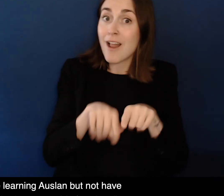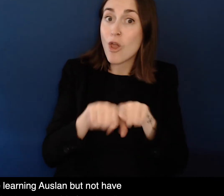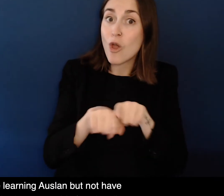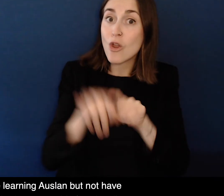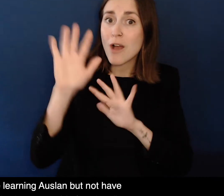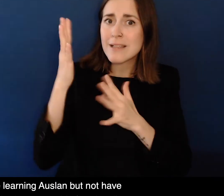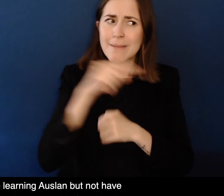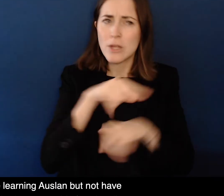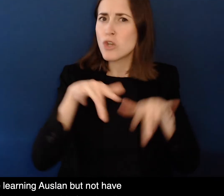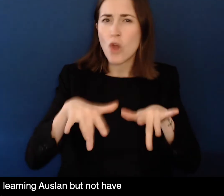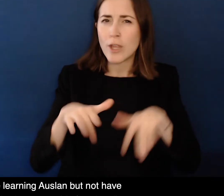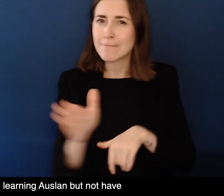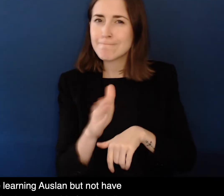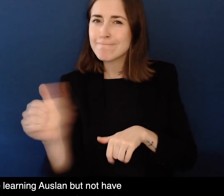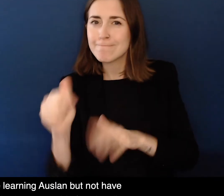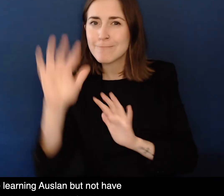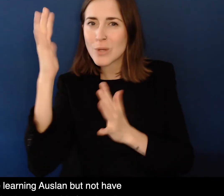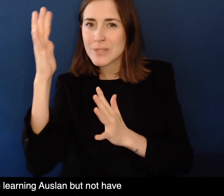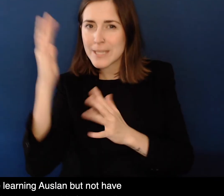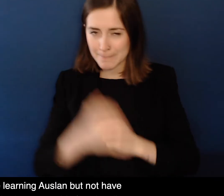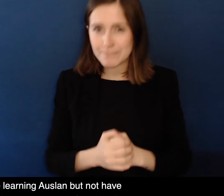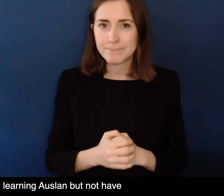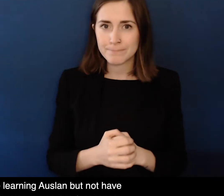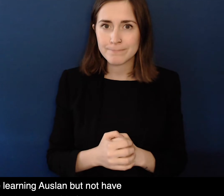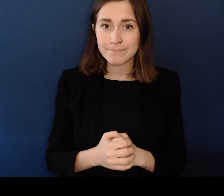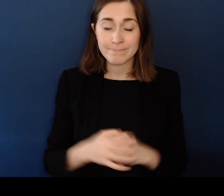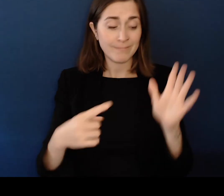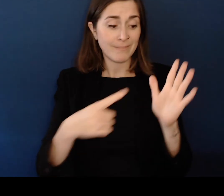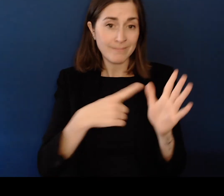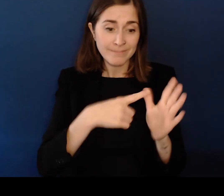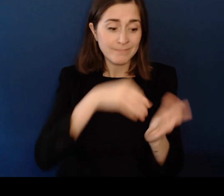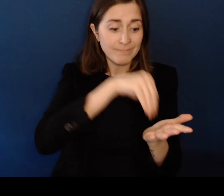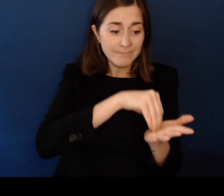be learning Auslan But not have proficient enough Auslan To use this functionally